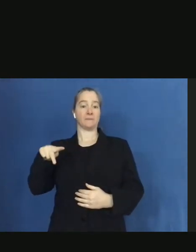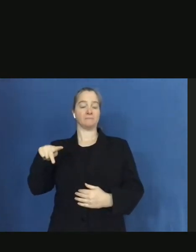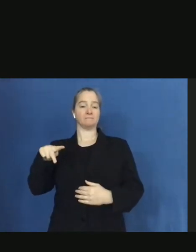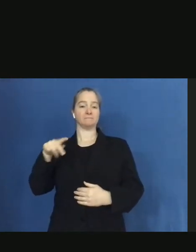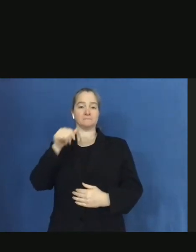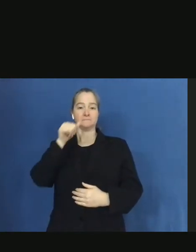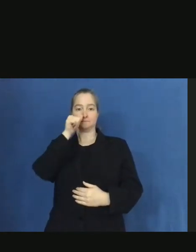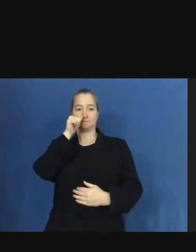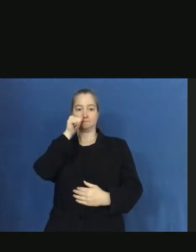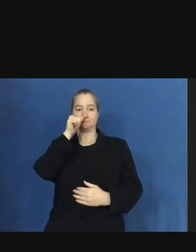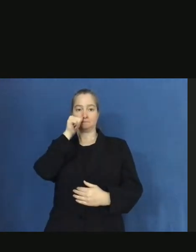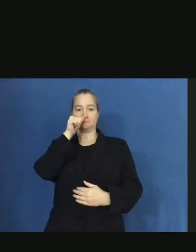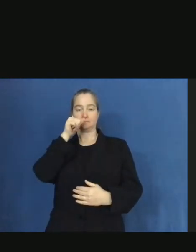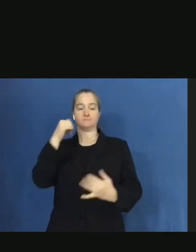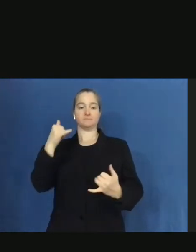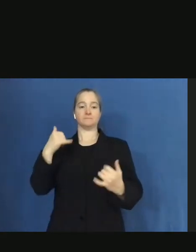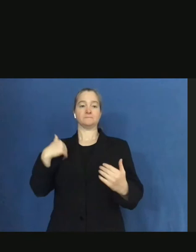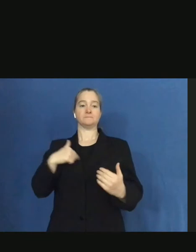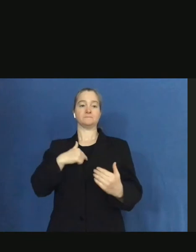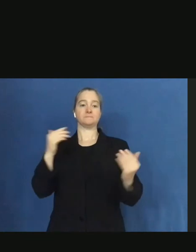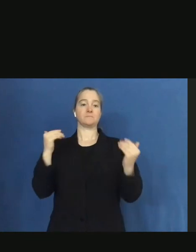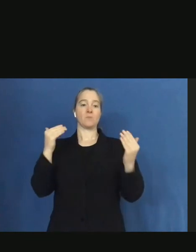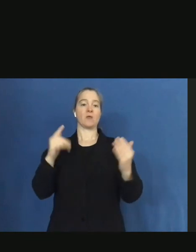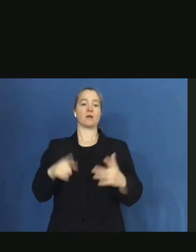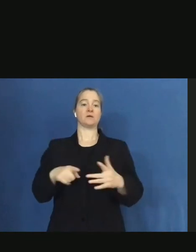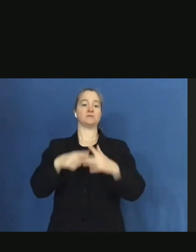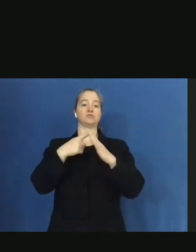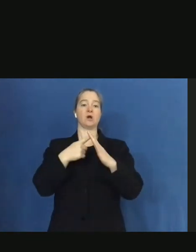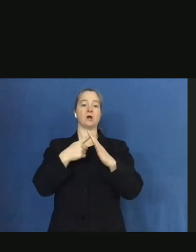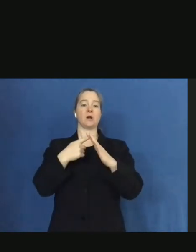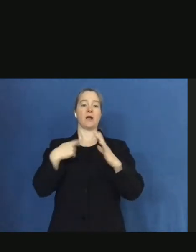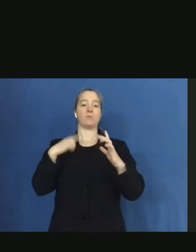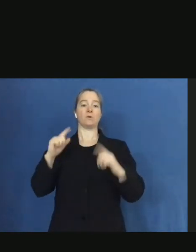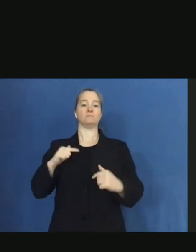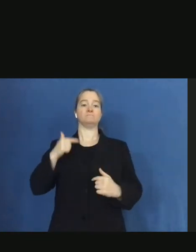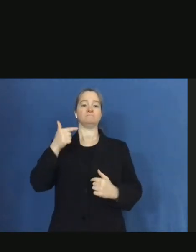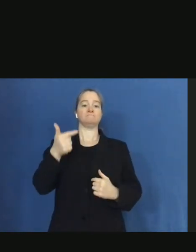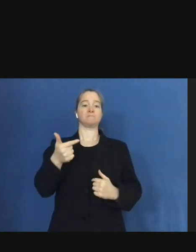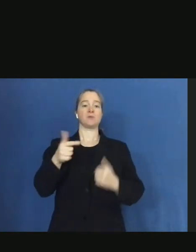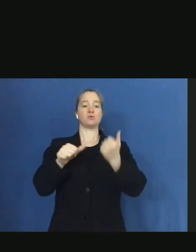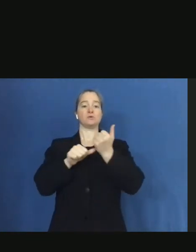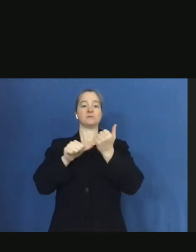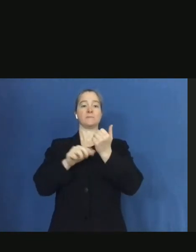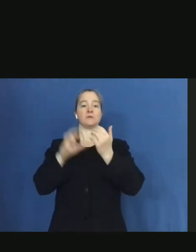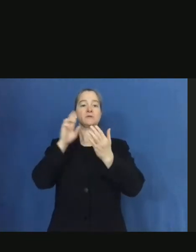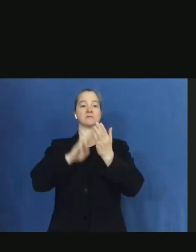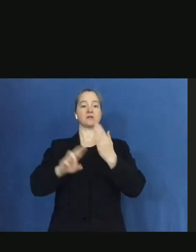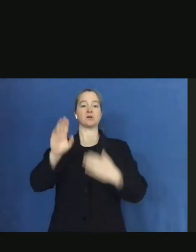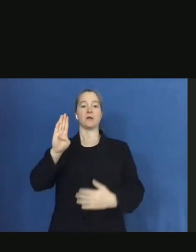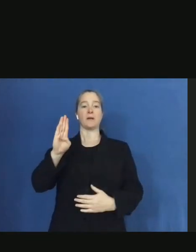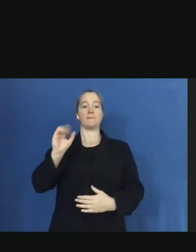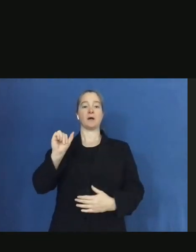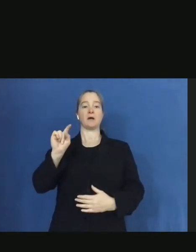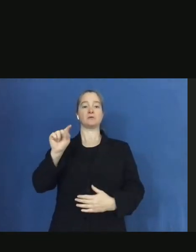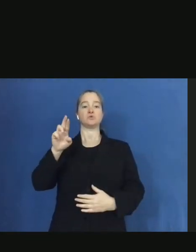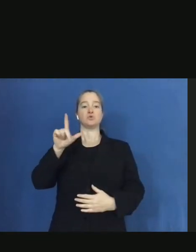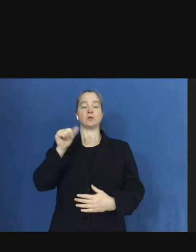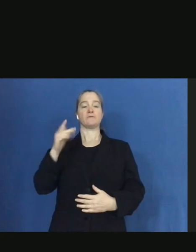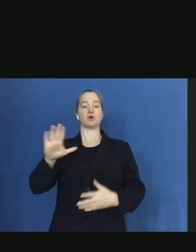So now let's get things started. I'm going to turn things over to Deputy Secretary Petula for her remarks.